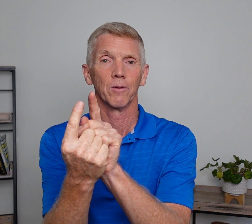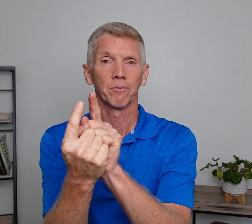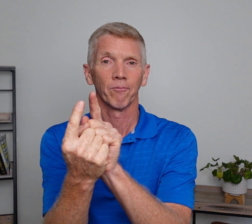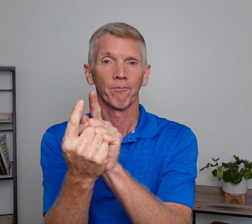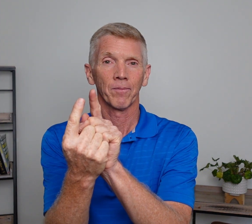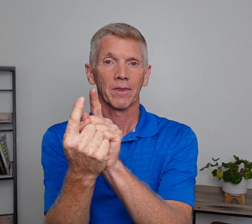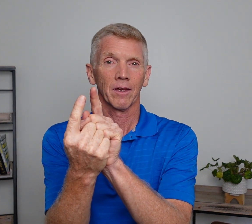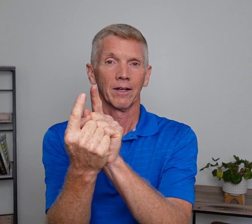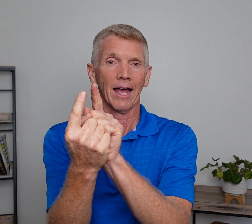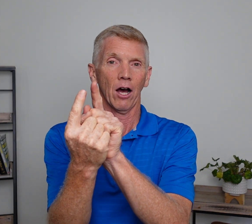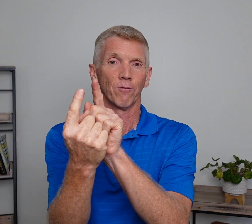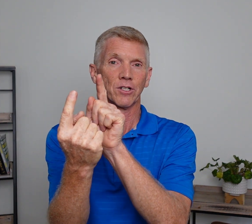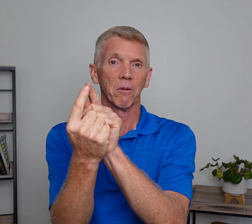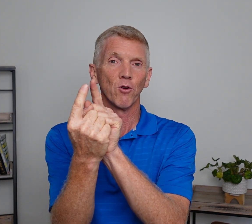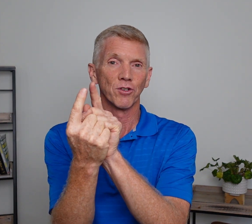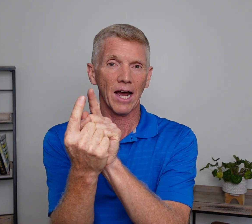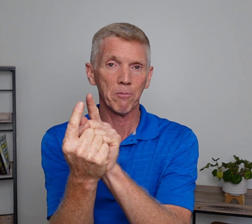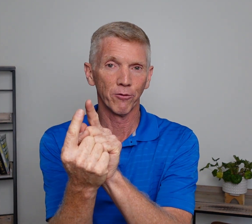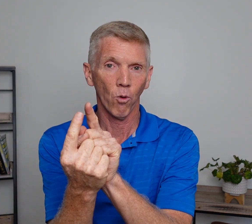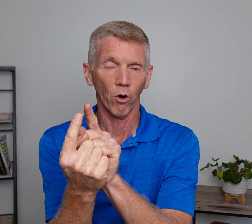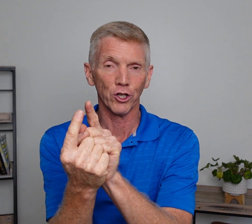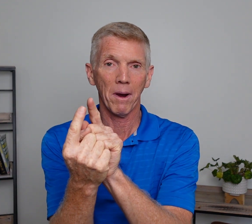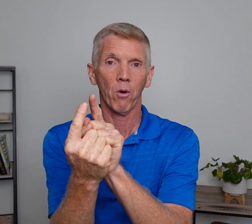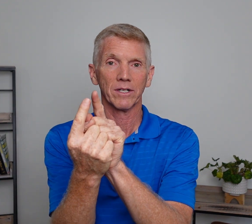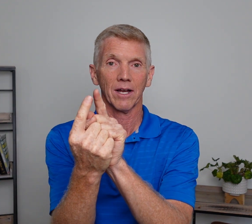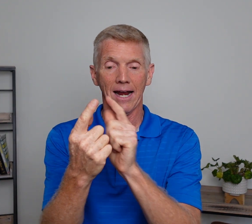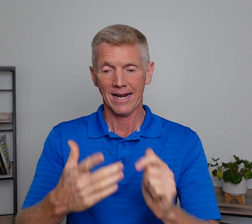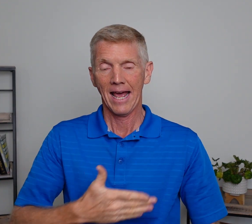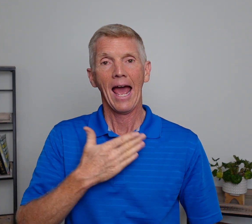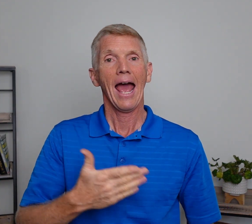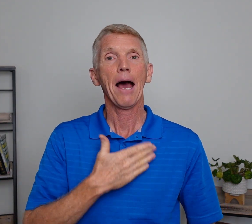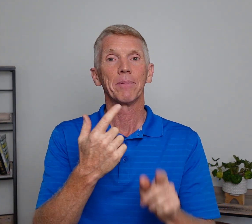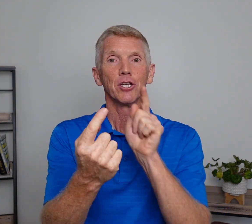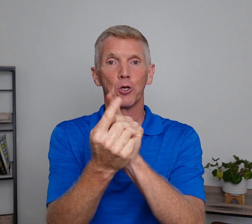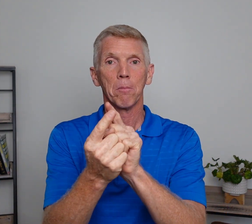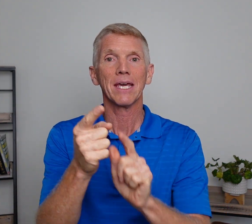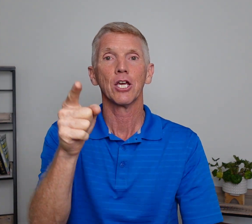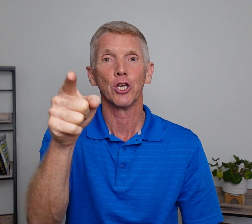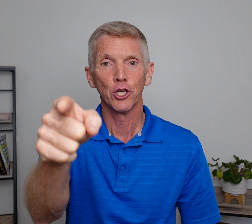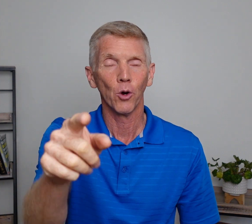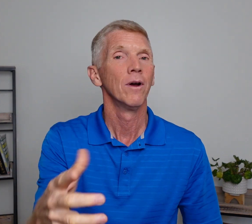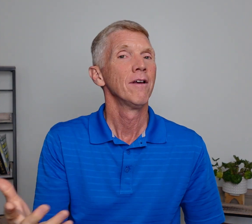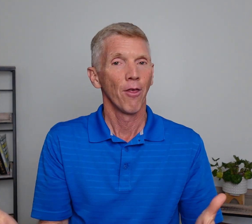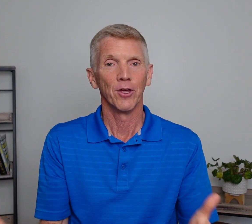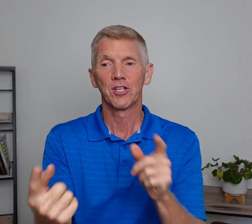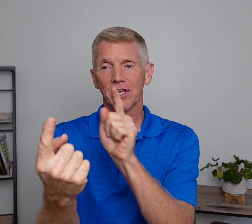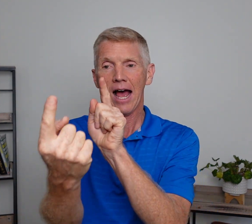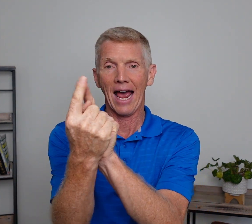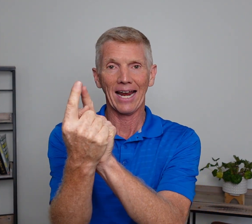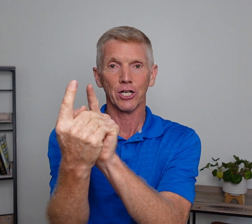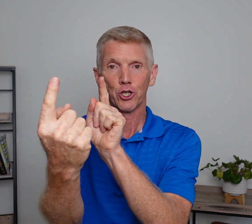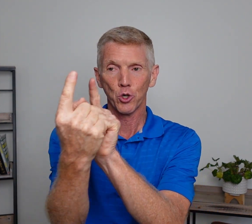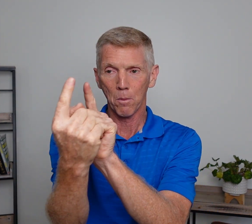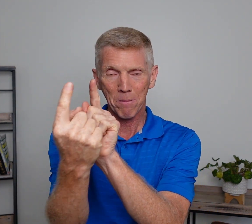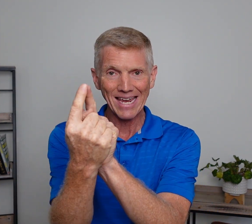Now, for some of you who have signed before, you may want to sign, happy to meet you. The sign to meet